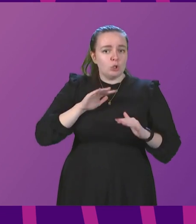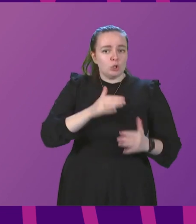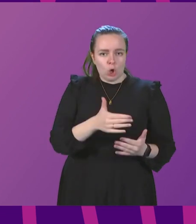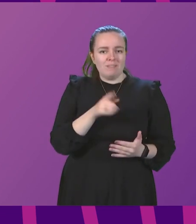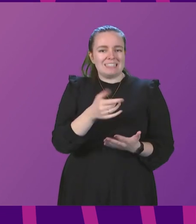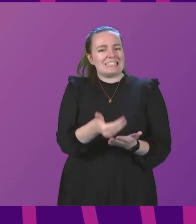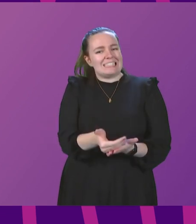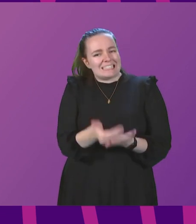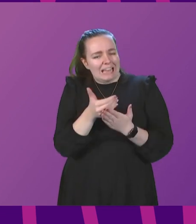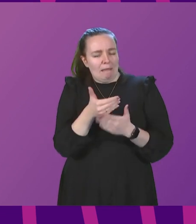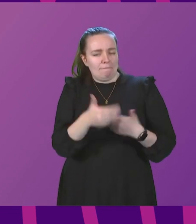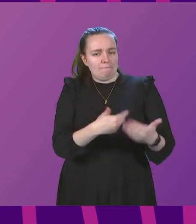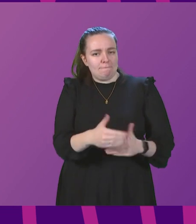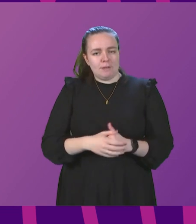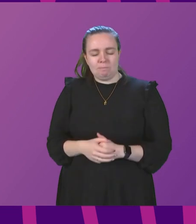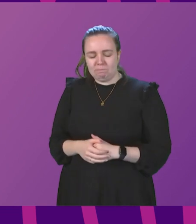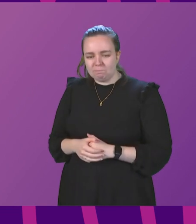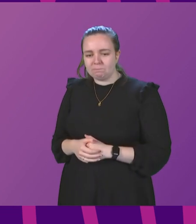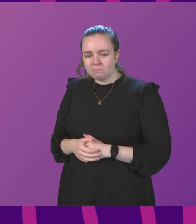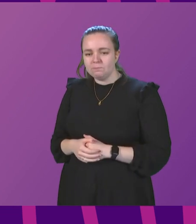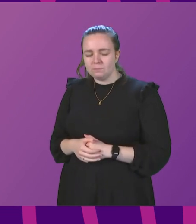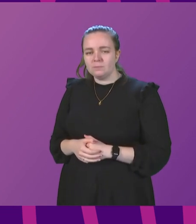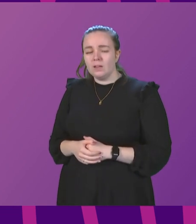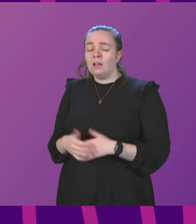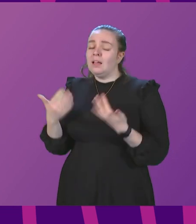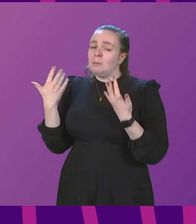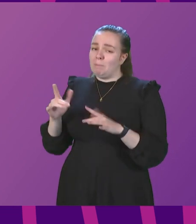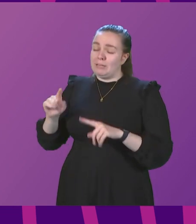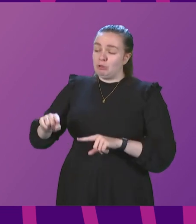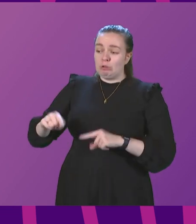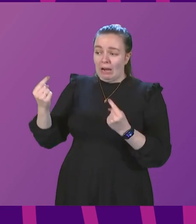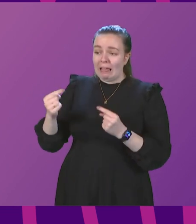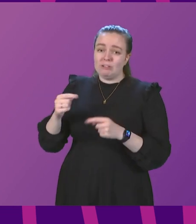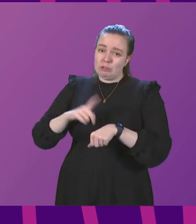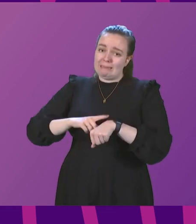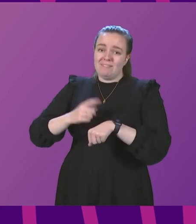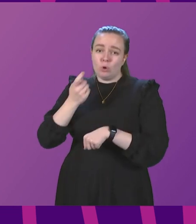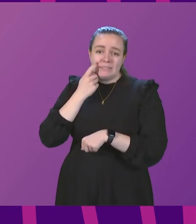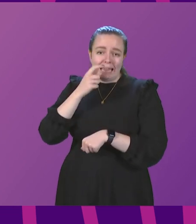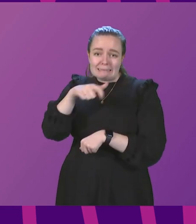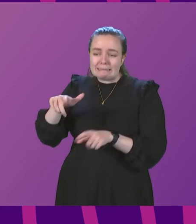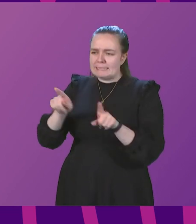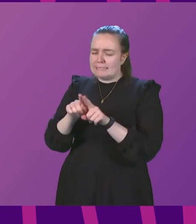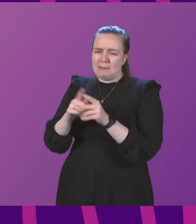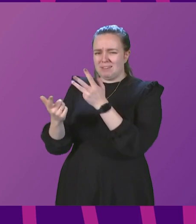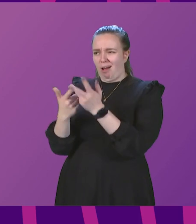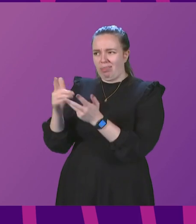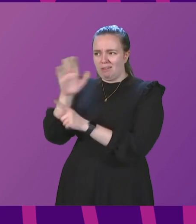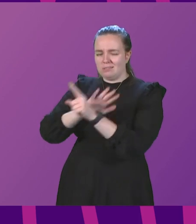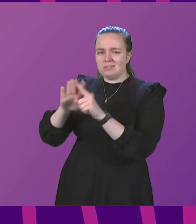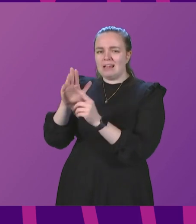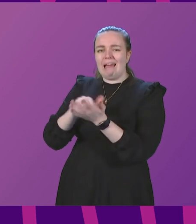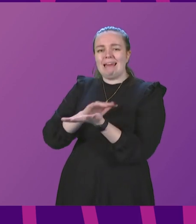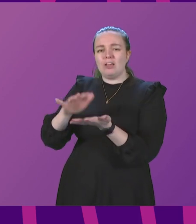way that is safe? First Minister. Well, it has been very challenging for dentists, as it has been for others across the health service to